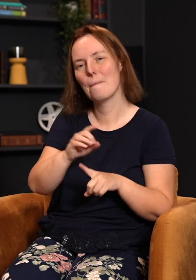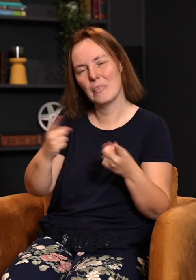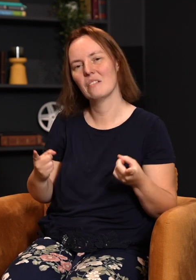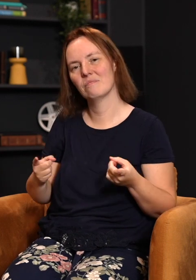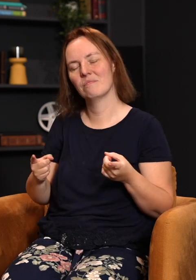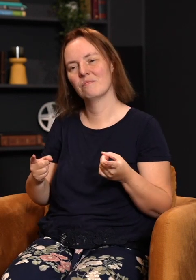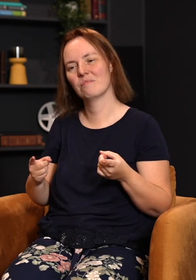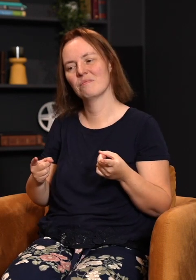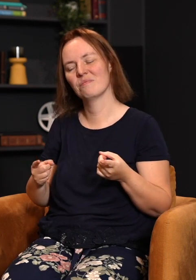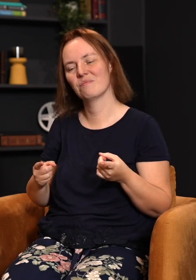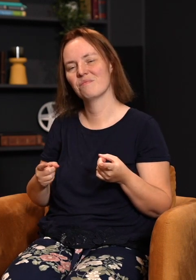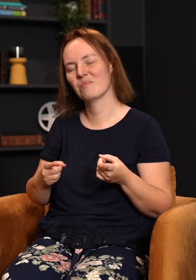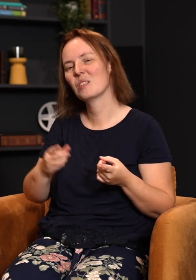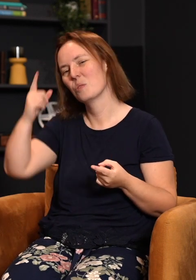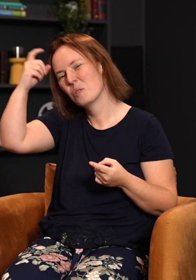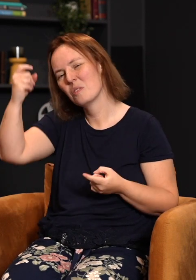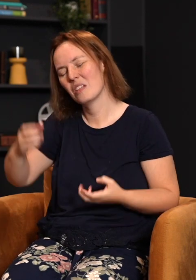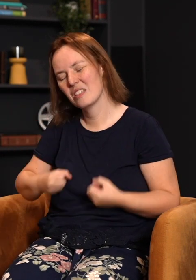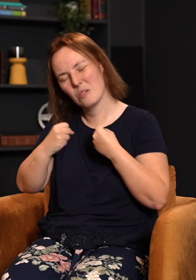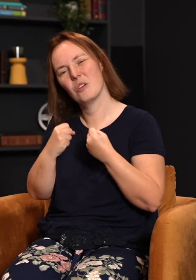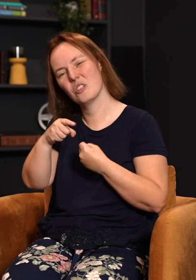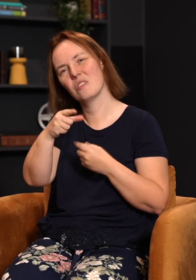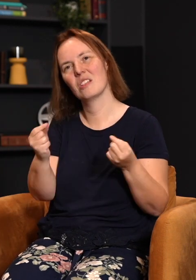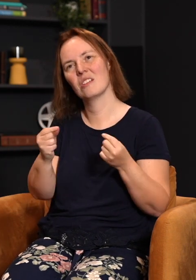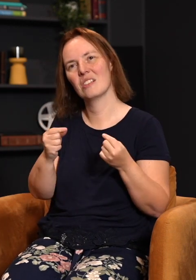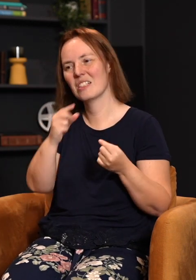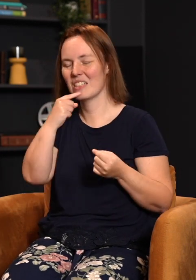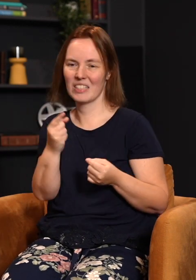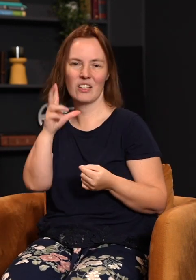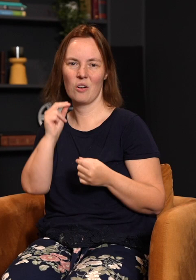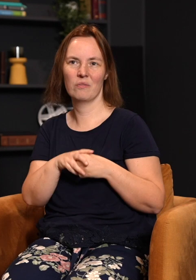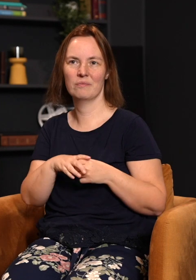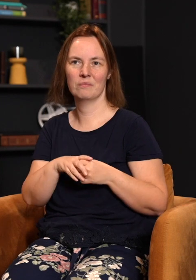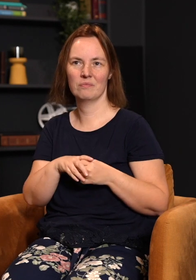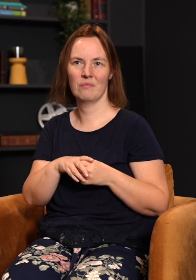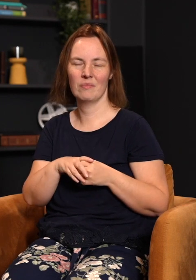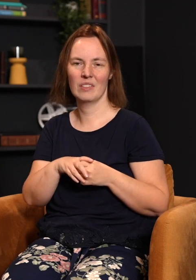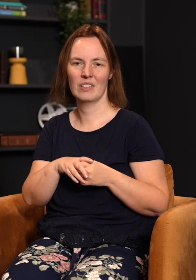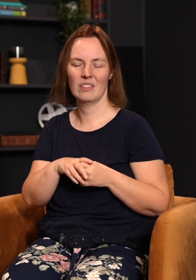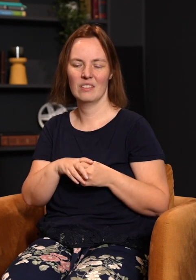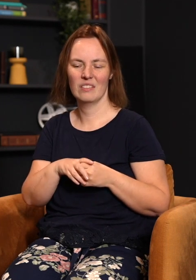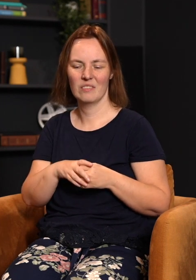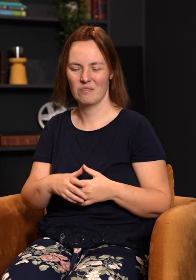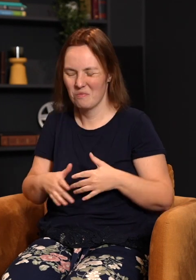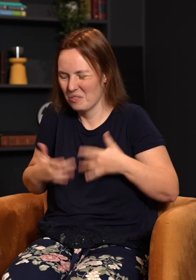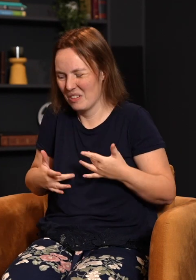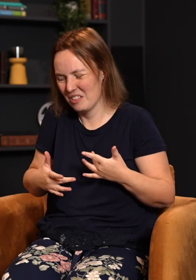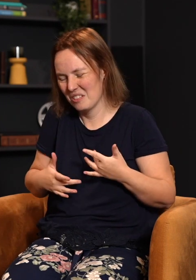else, but they said, inside, we wished we had the same courage you did to say no. We didn't want to do it, but we just felt compelled. We felt pure pressure we